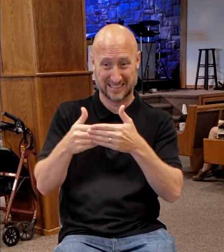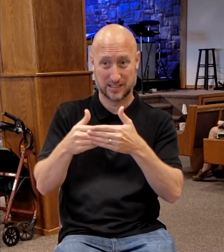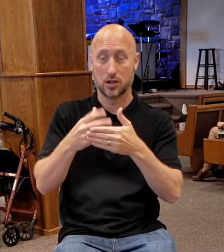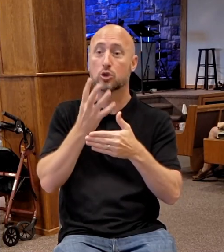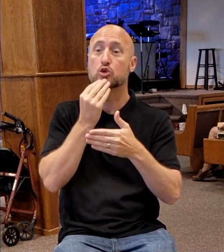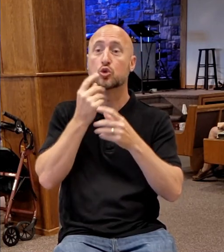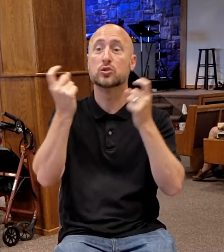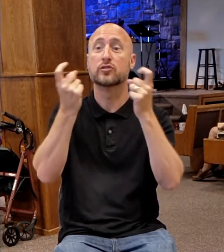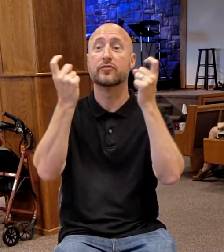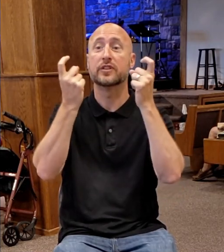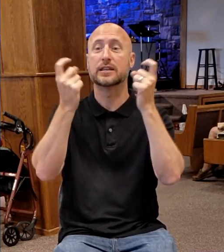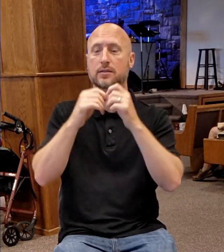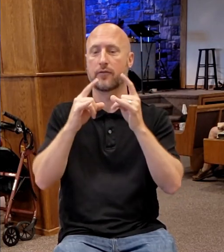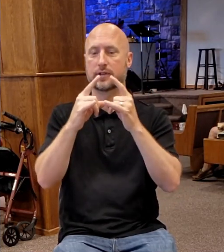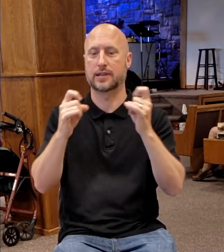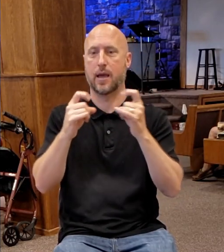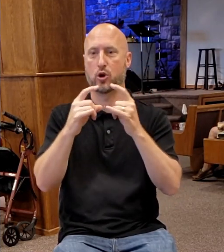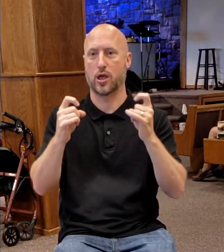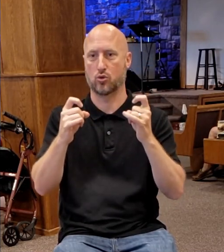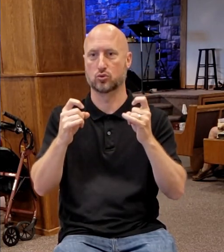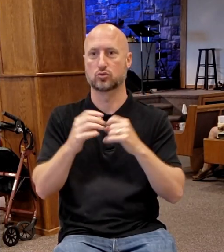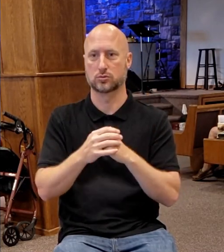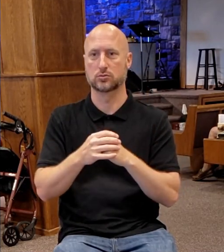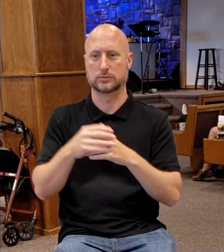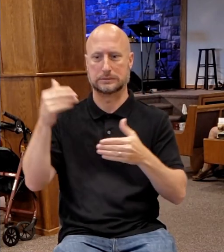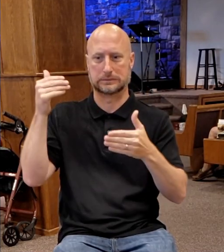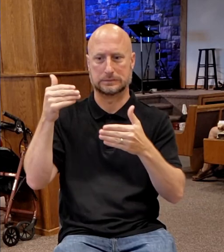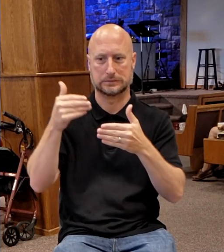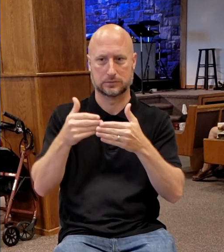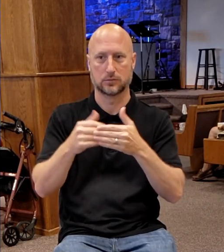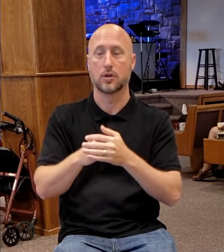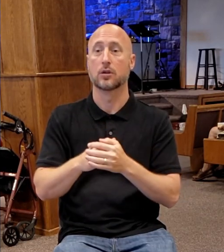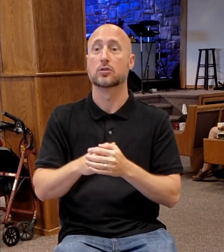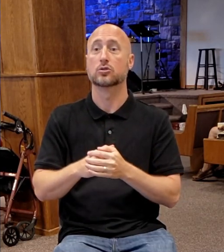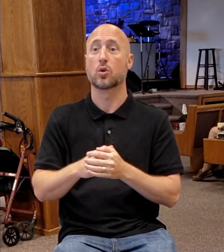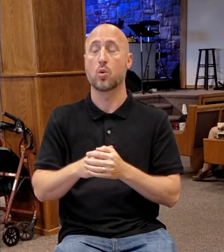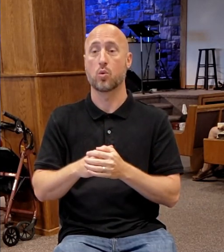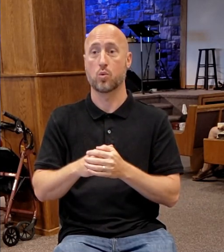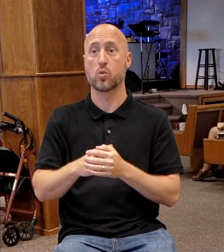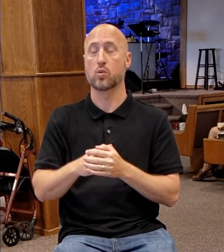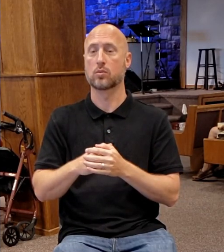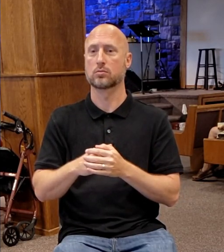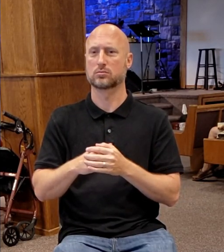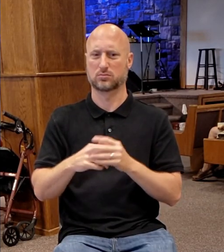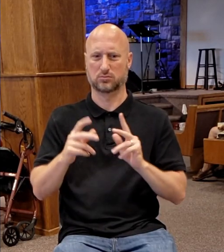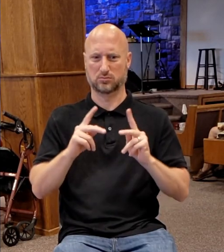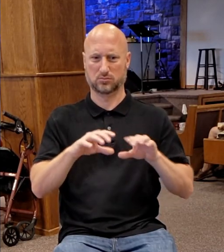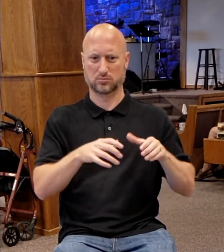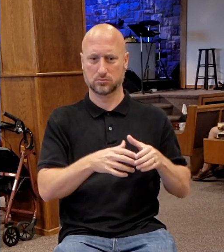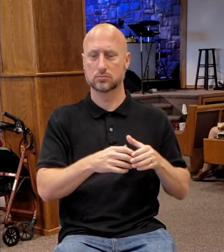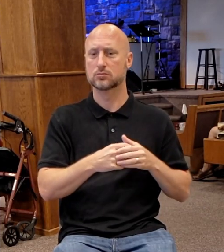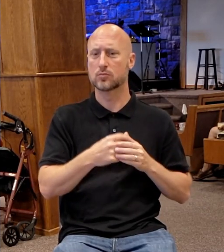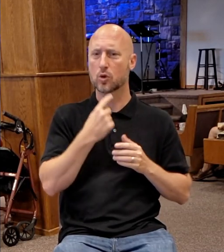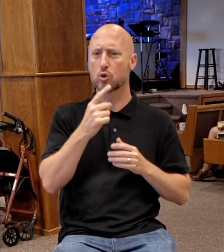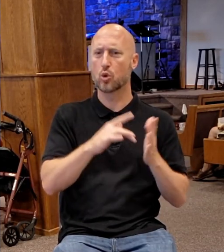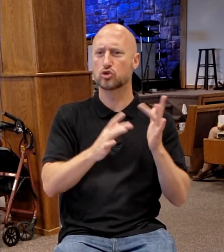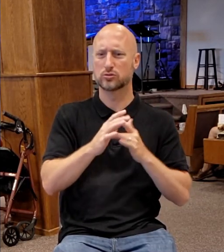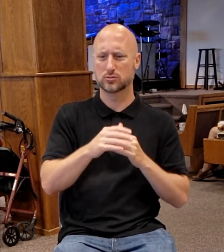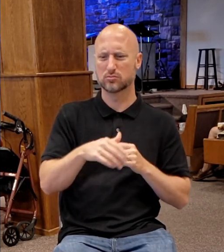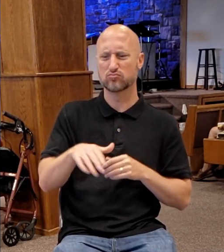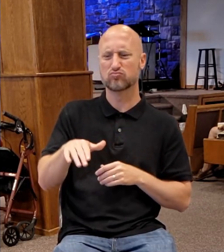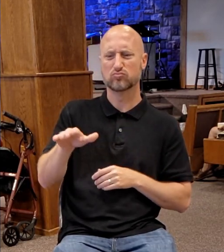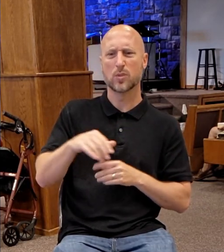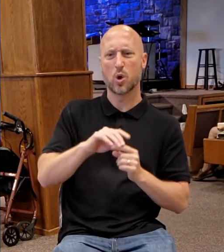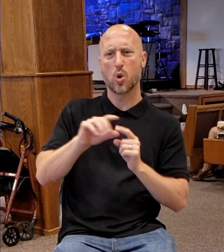brethren, therefore, said unto him, Depart hence, go into Judea, and that thy disciples